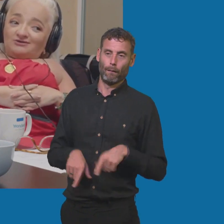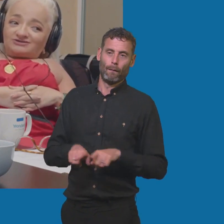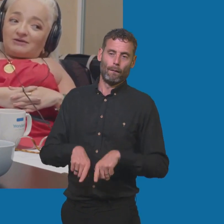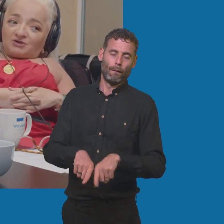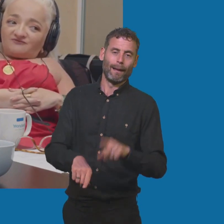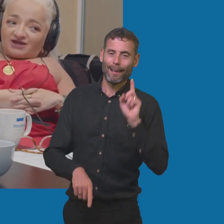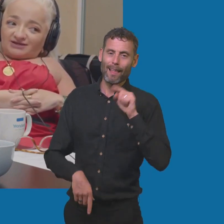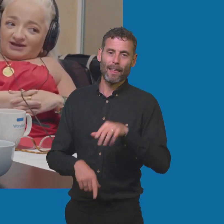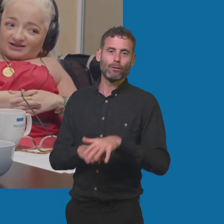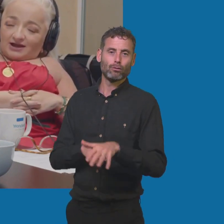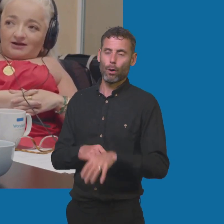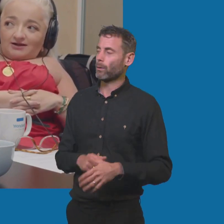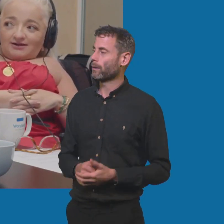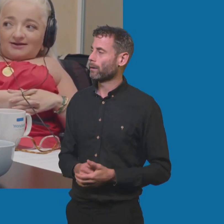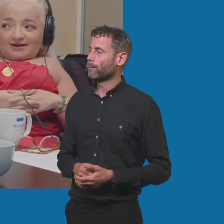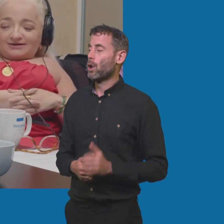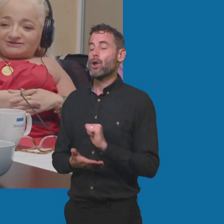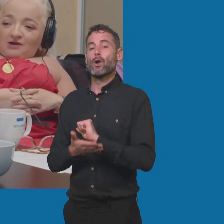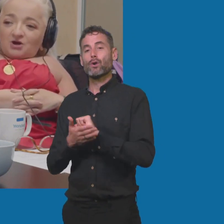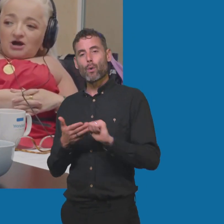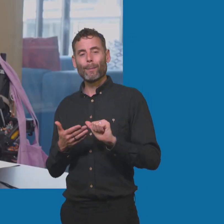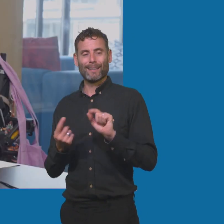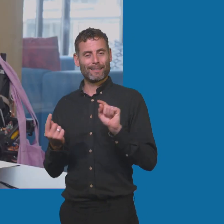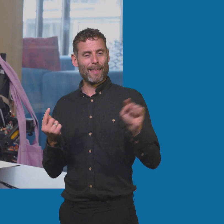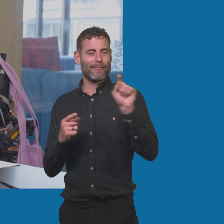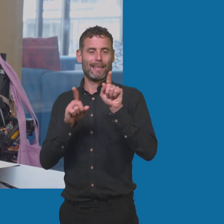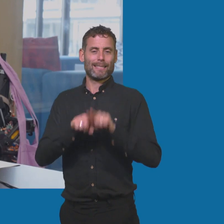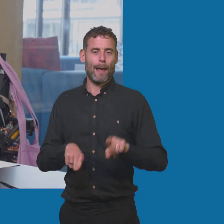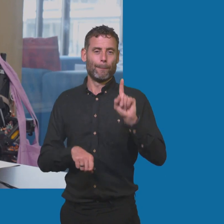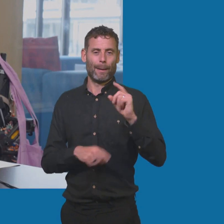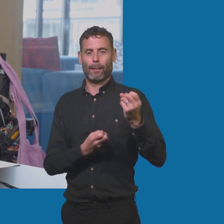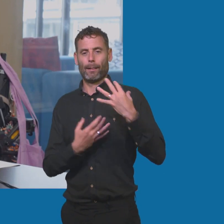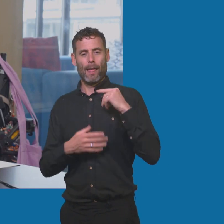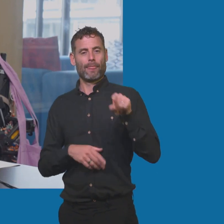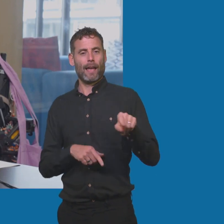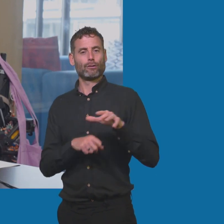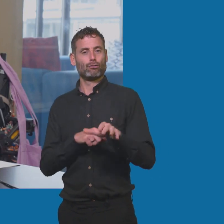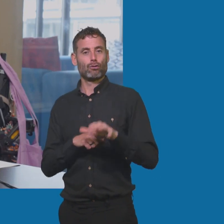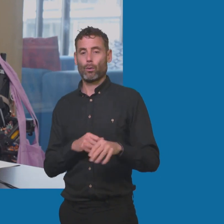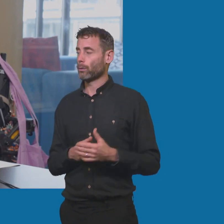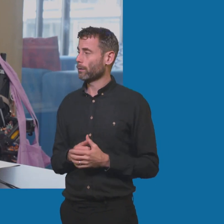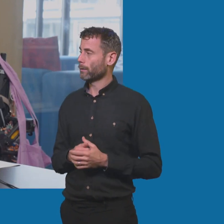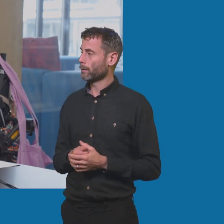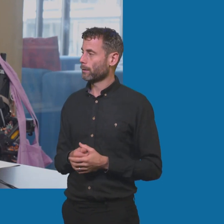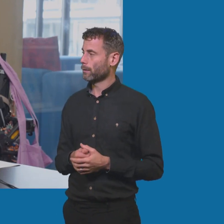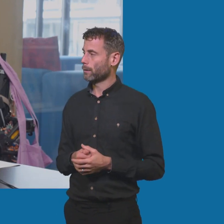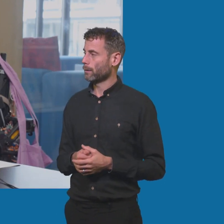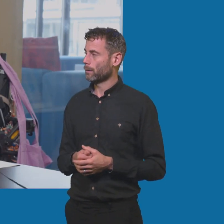demographic and then it's like, ha, ha, ha. But, you know, I have used it particularly, I don't know, again, I feel like